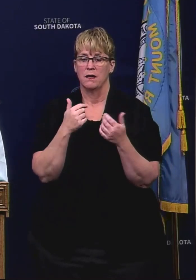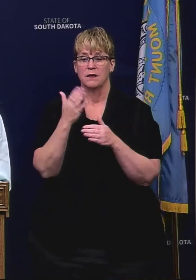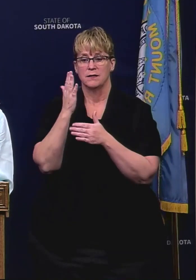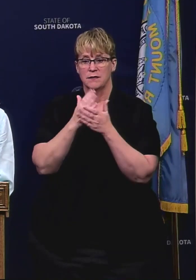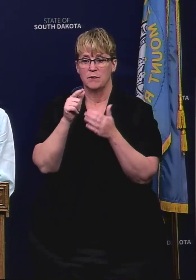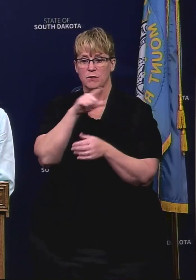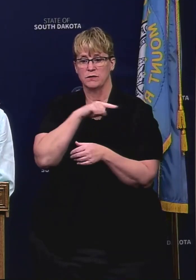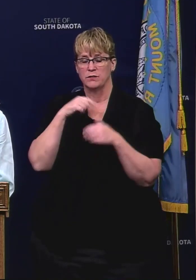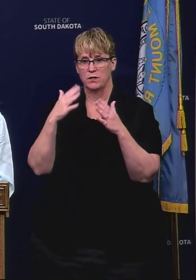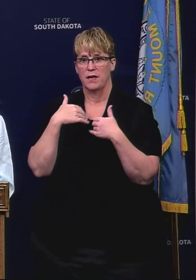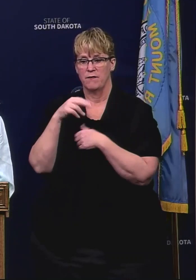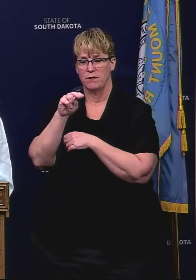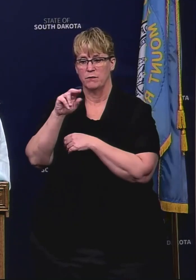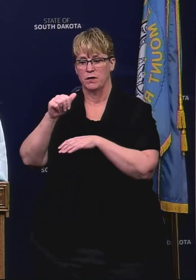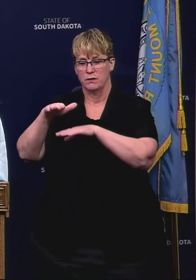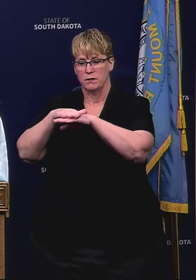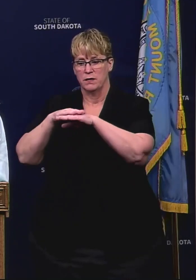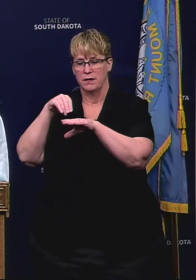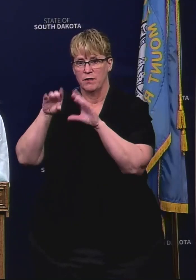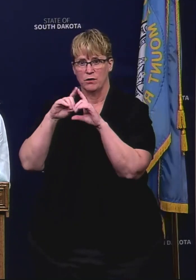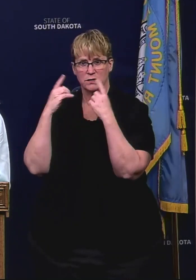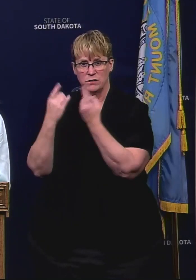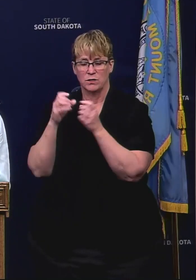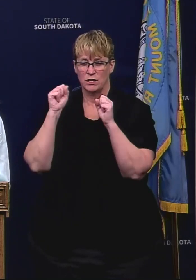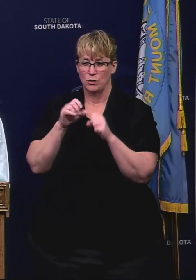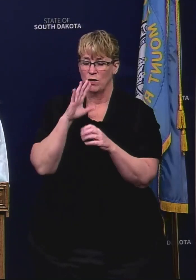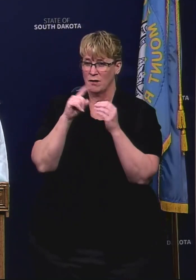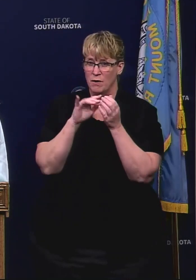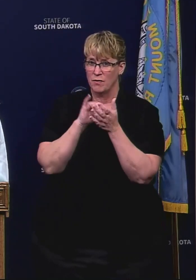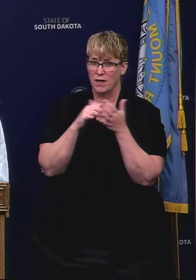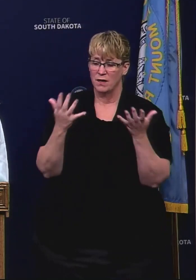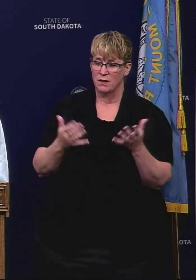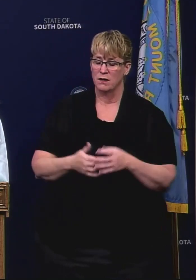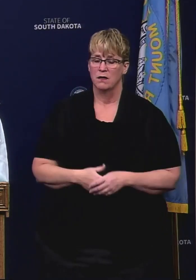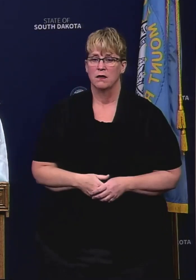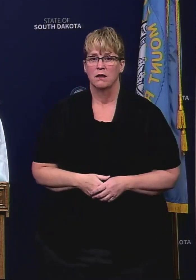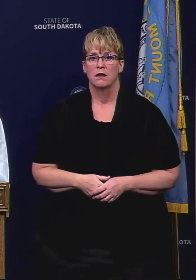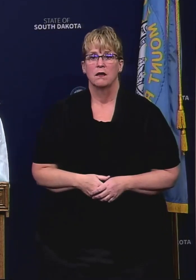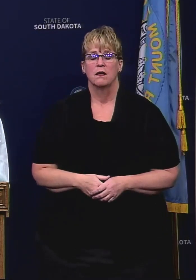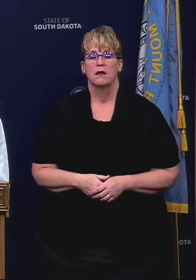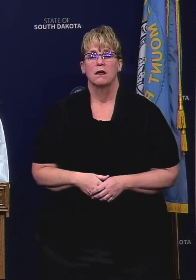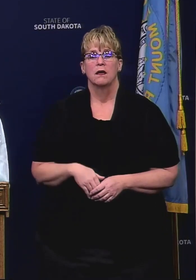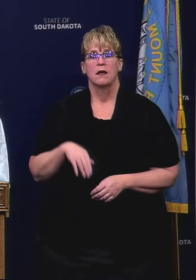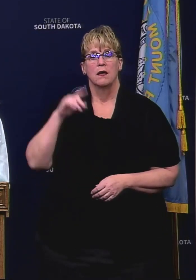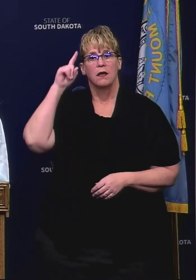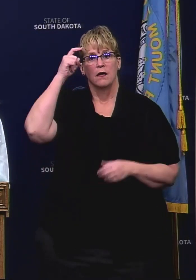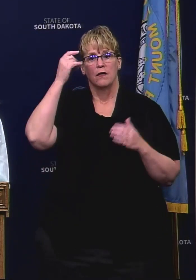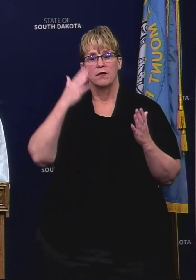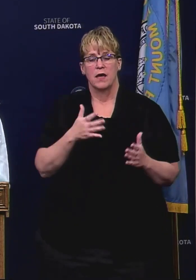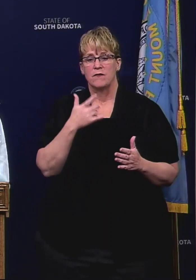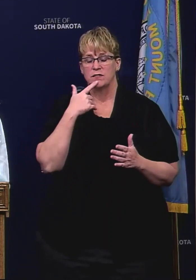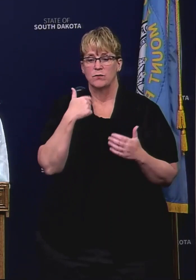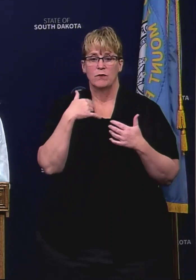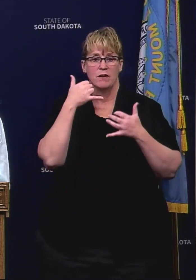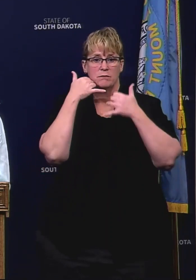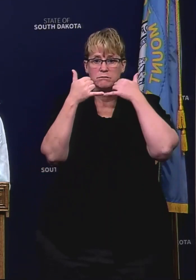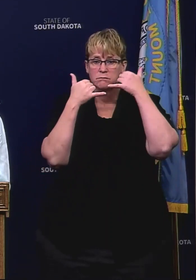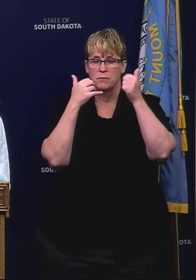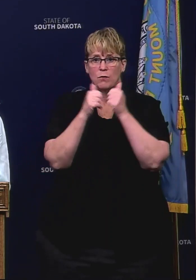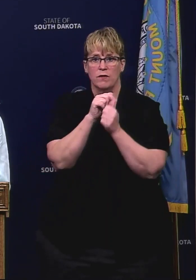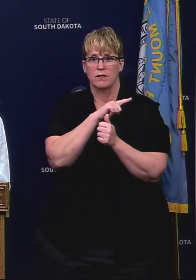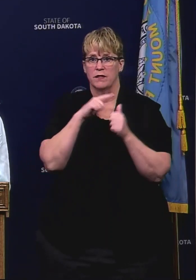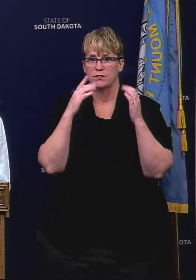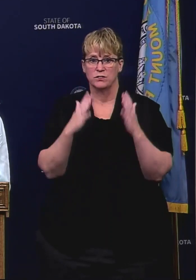lands in their districts can you address that issue at well well we have been holding calls with legislators